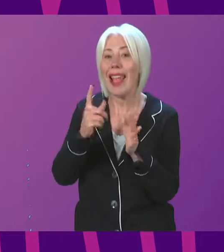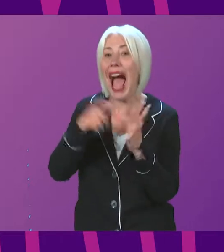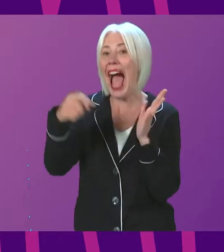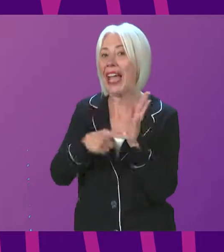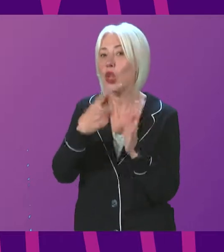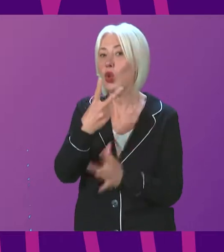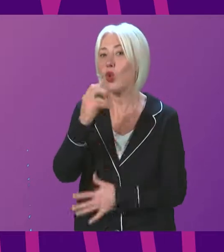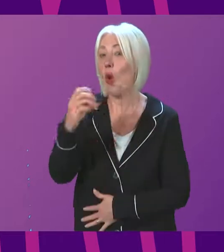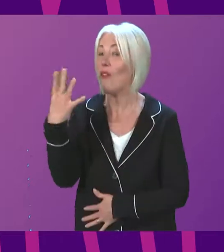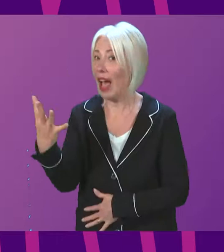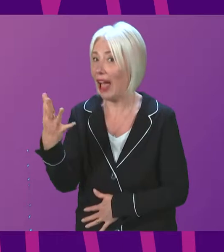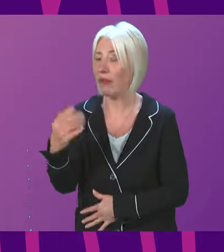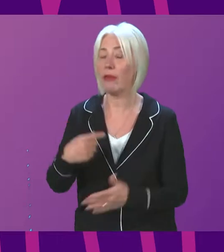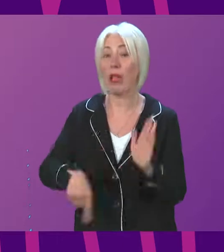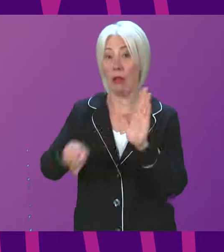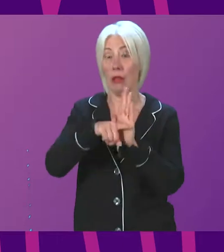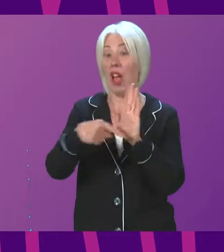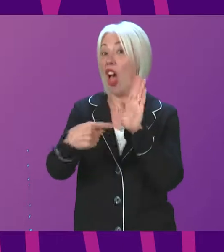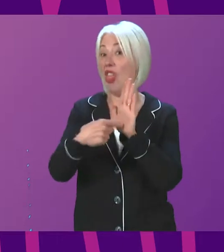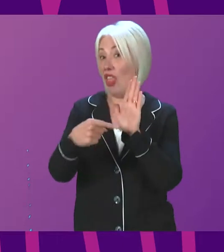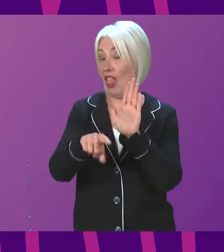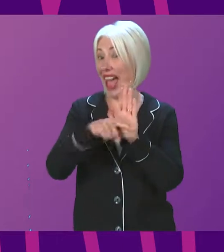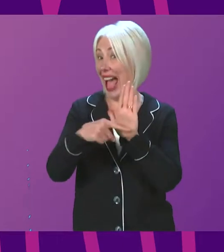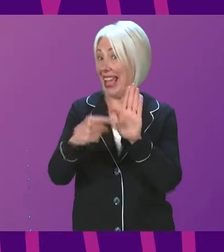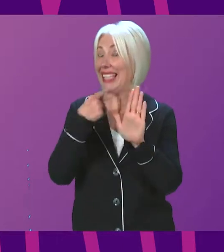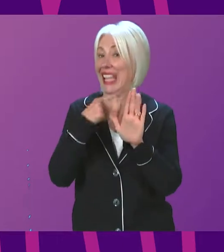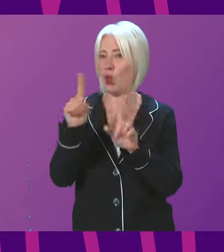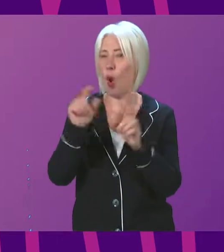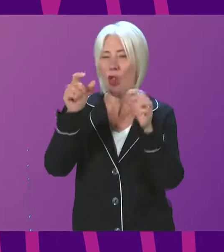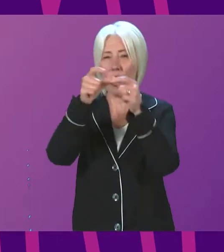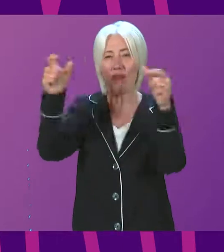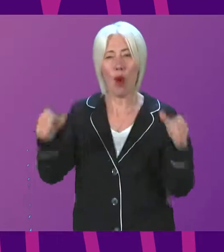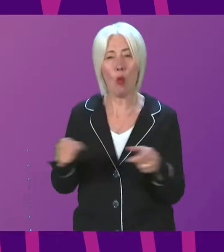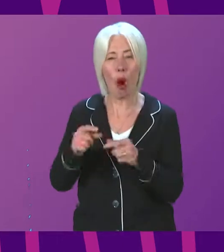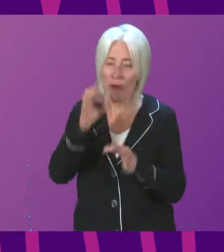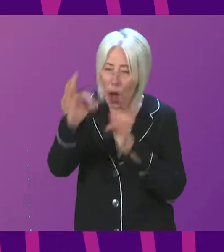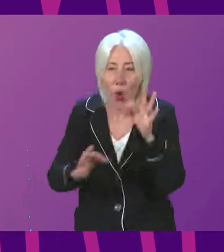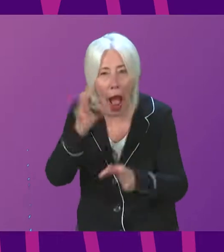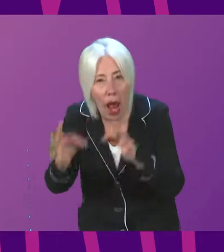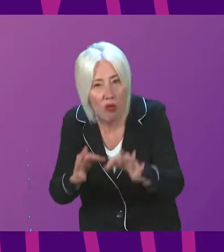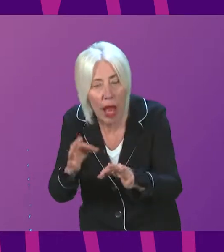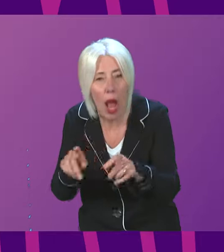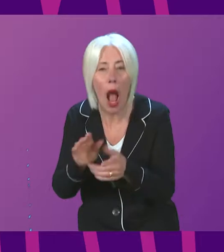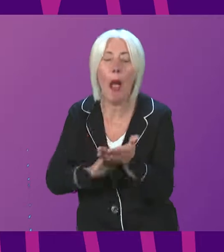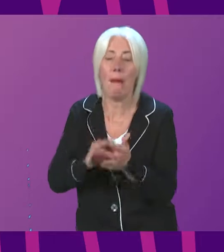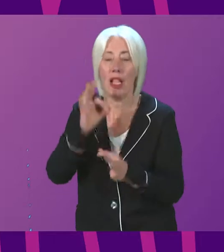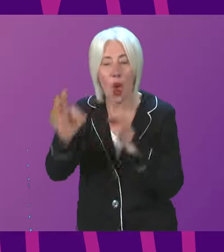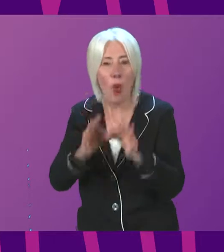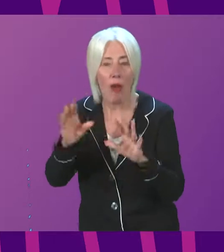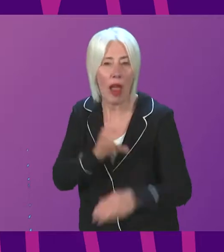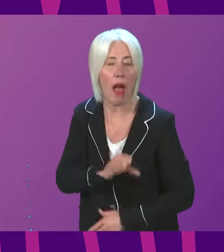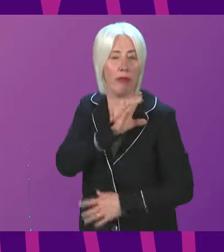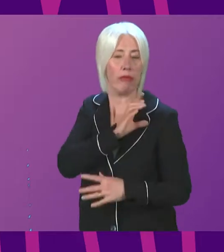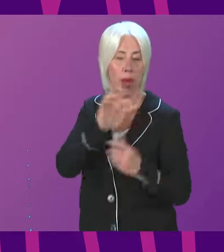The Act sets out a clear framework for the functioning of the Inquiry and critically it gives the Inquiry powers to compel the production of